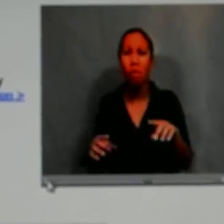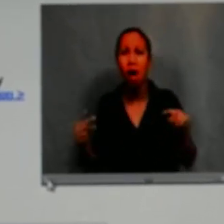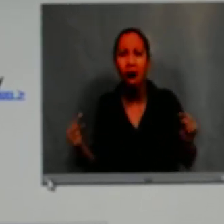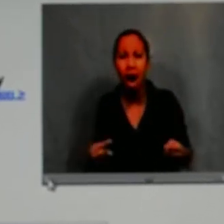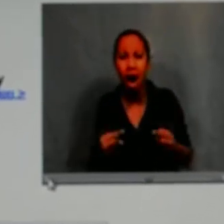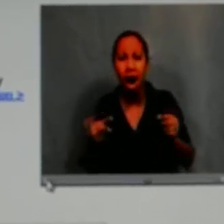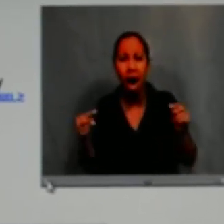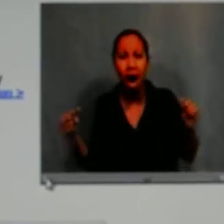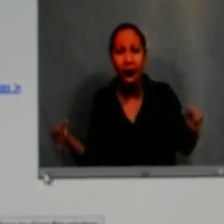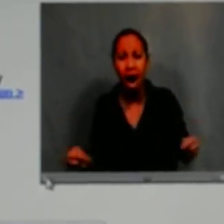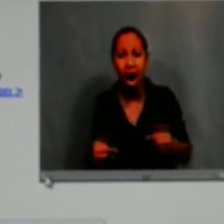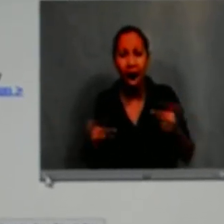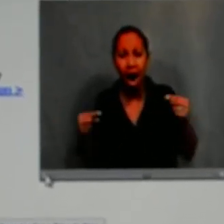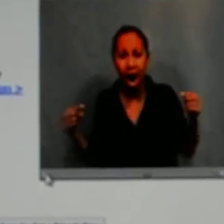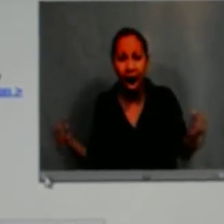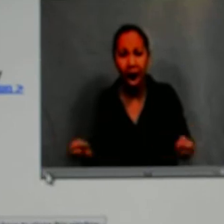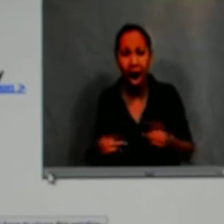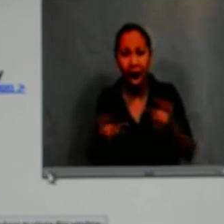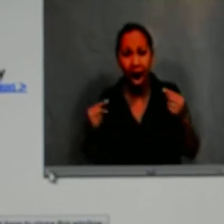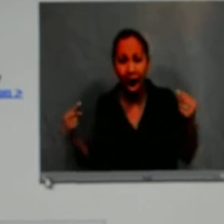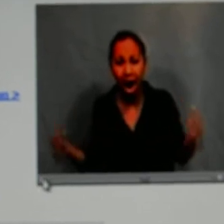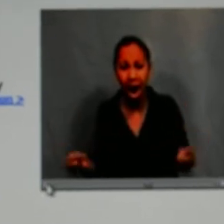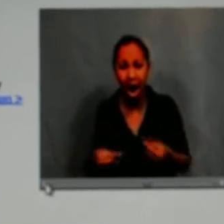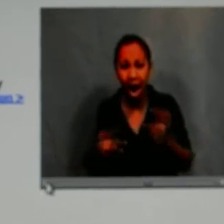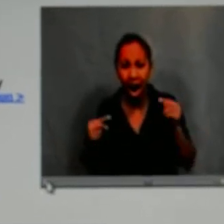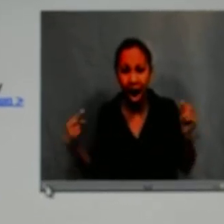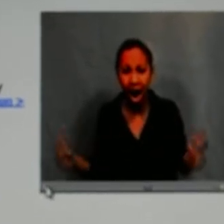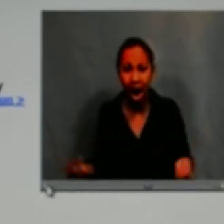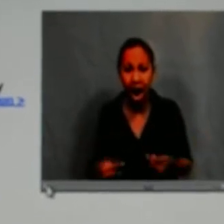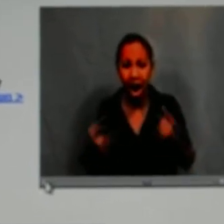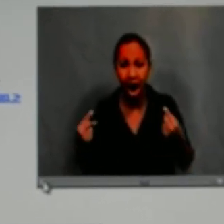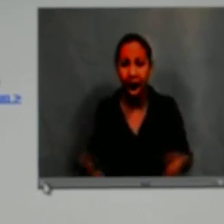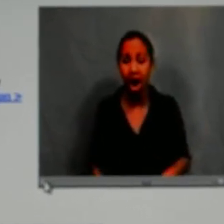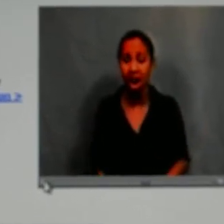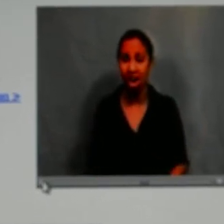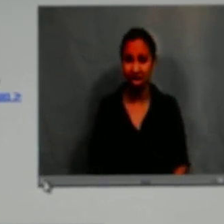out, and the elevator door slammed on my foot. It hurt so badly.